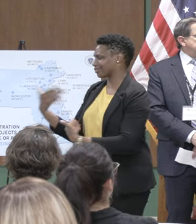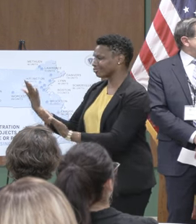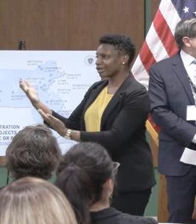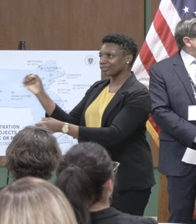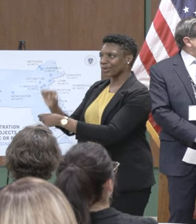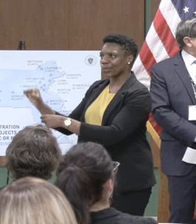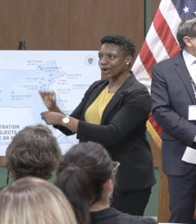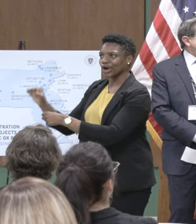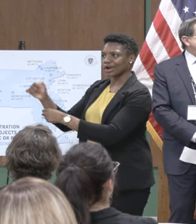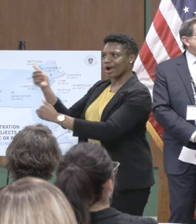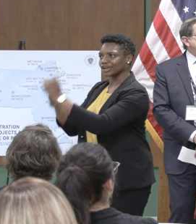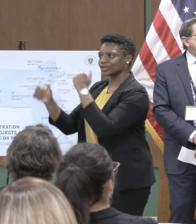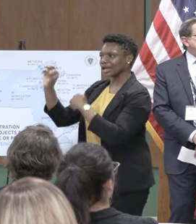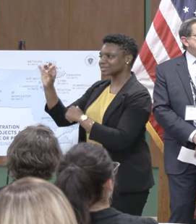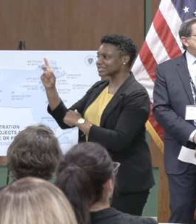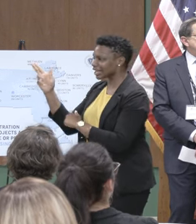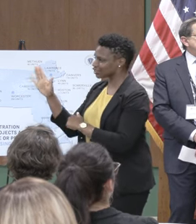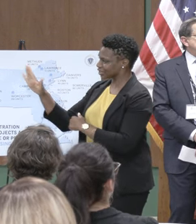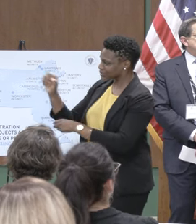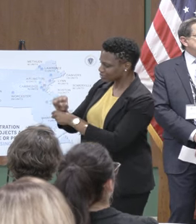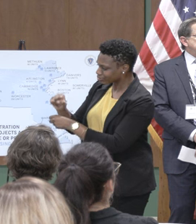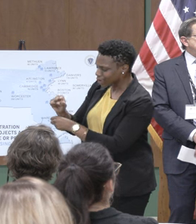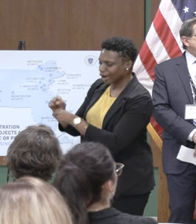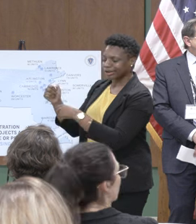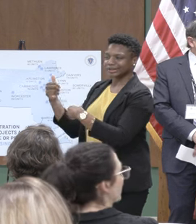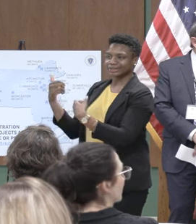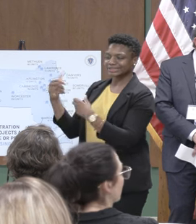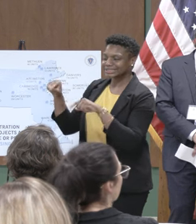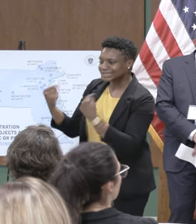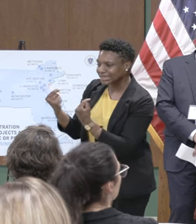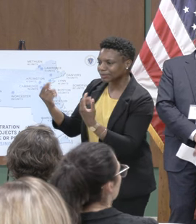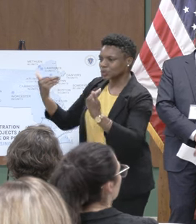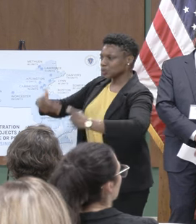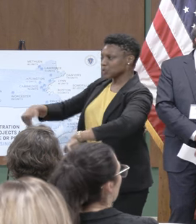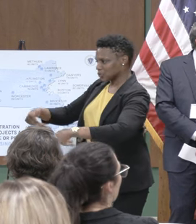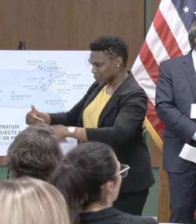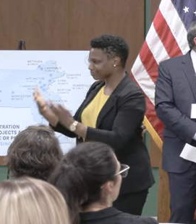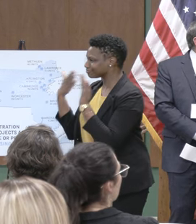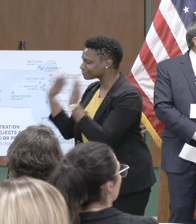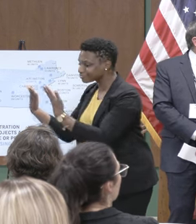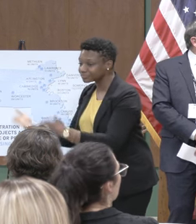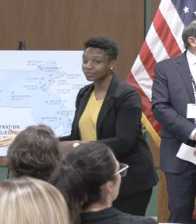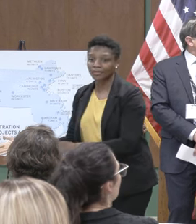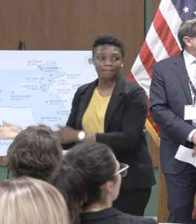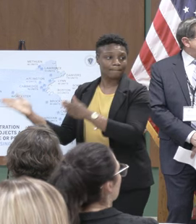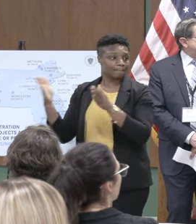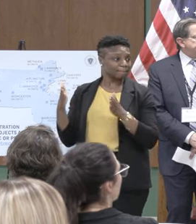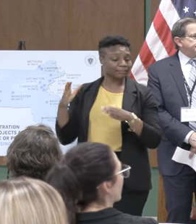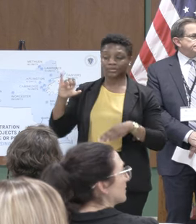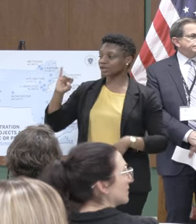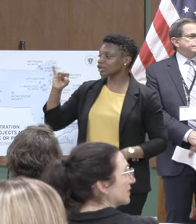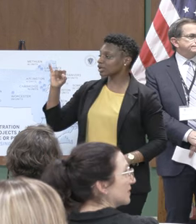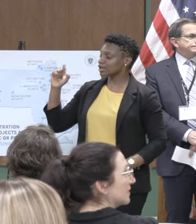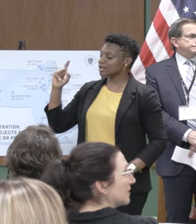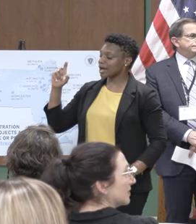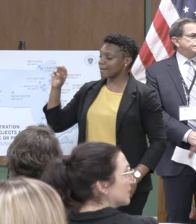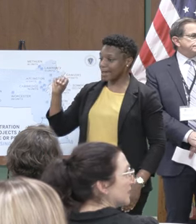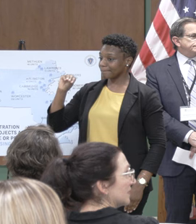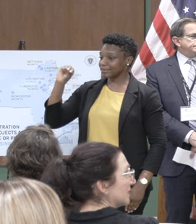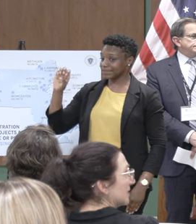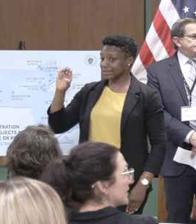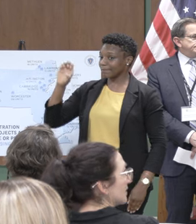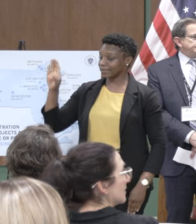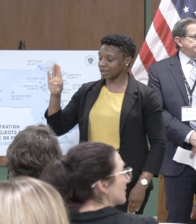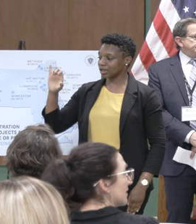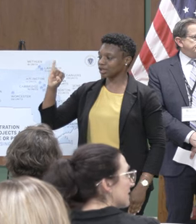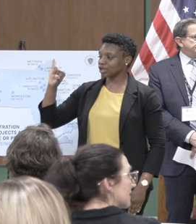of that commission and that team we also have our Commissioner Commissioner for the Blind John Olivera with us today thank